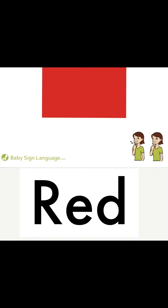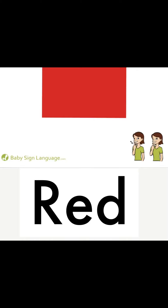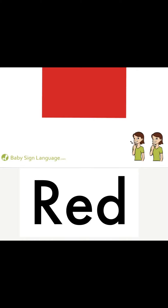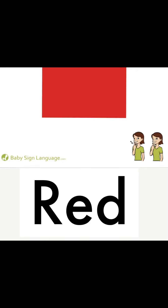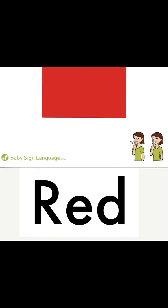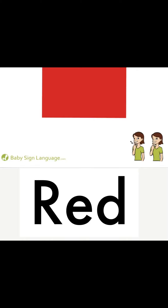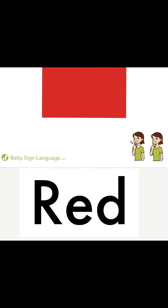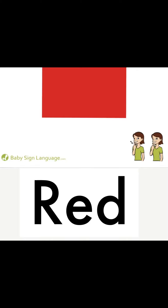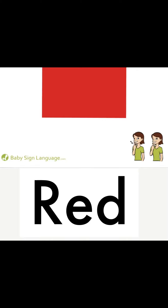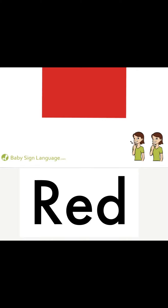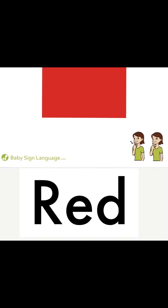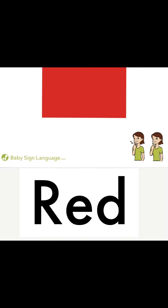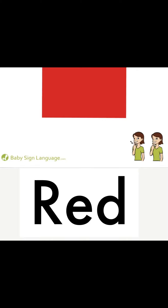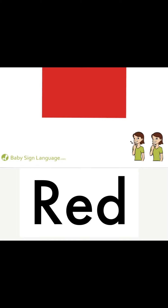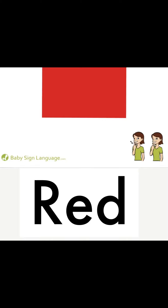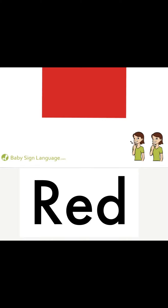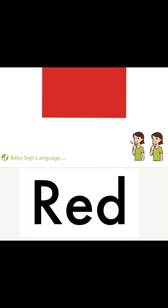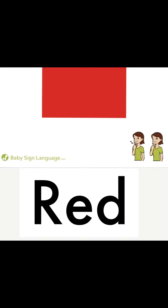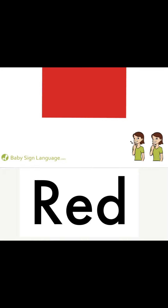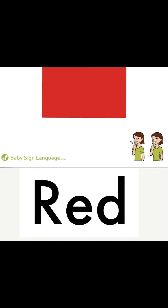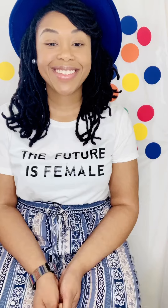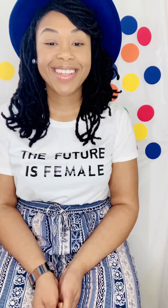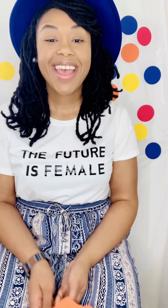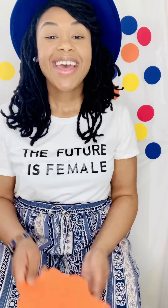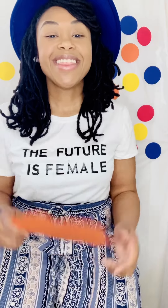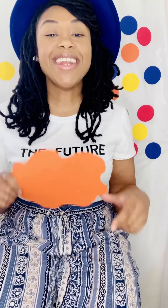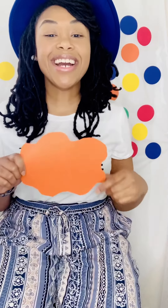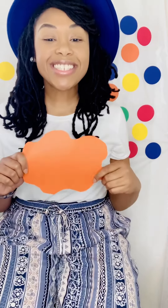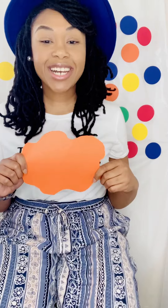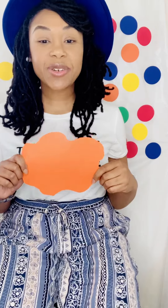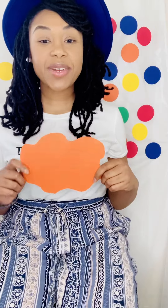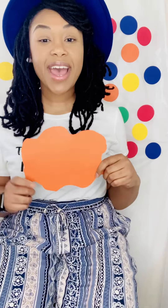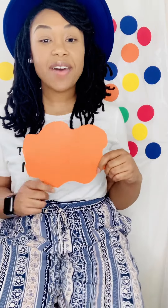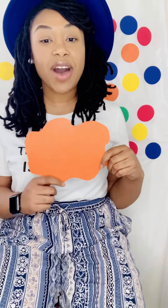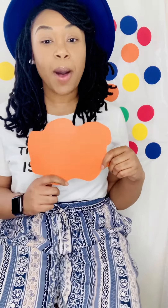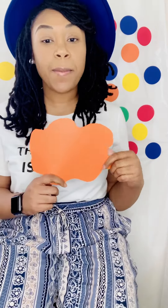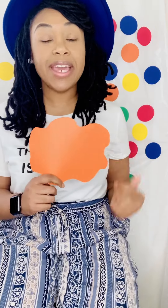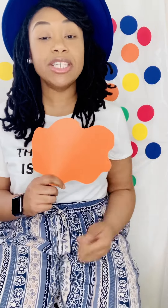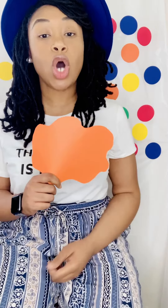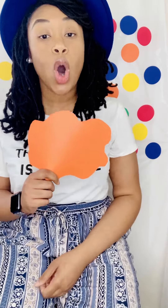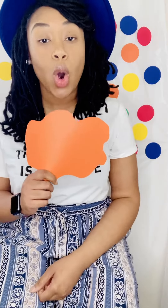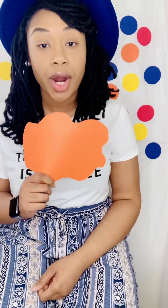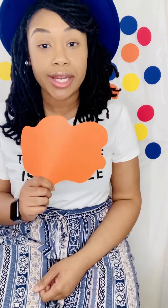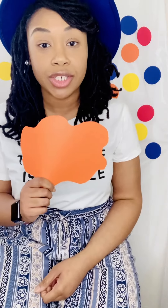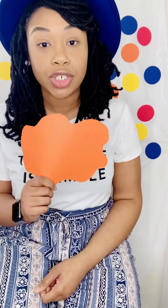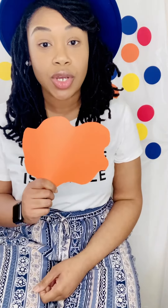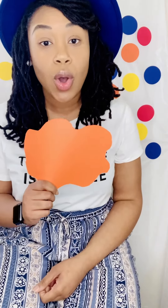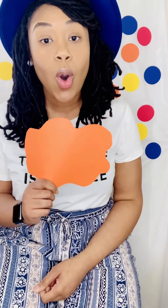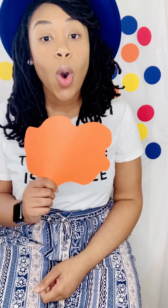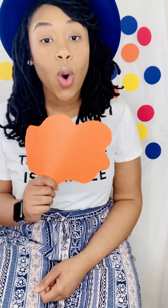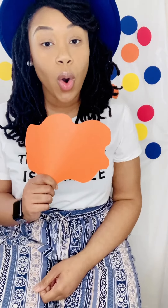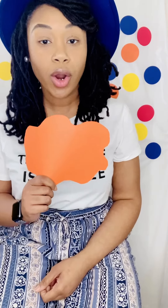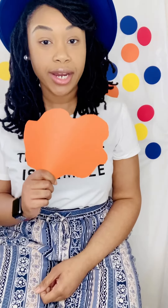the next color we have up is orange orange